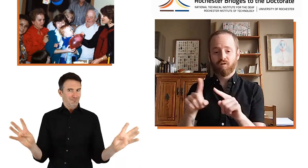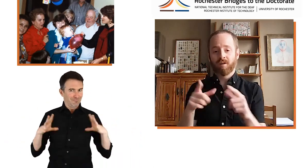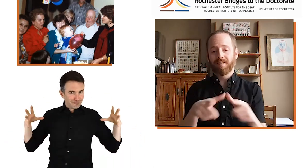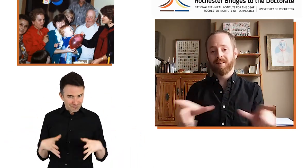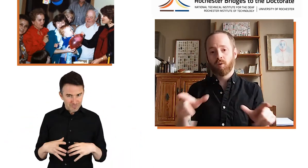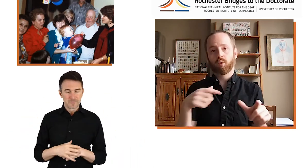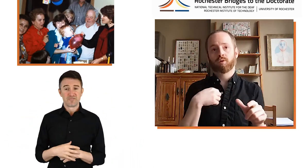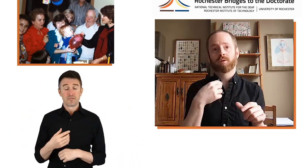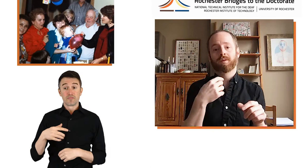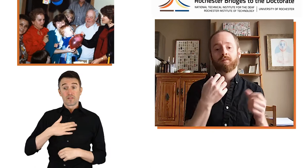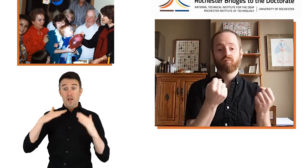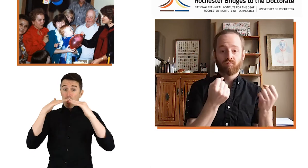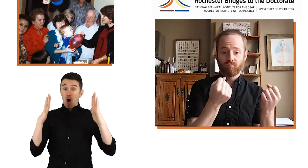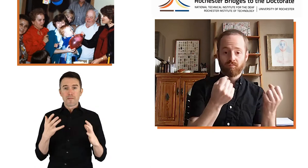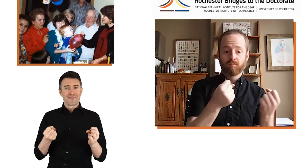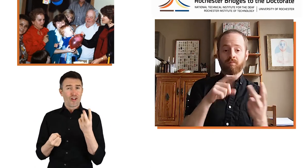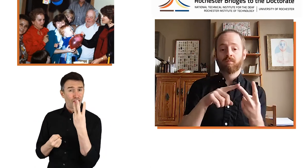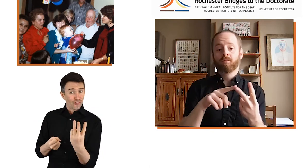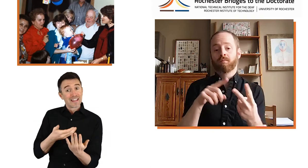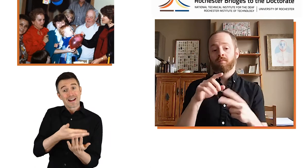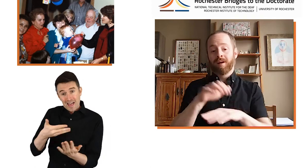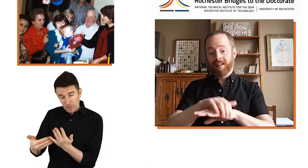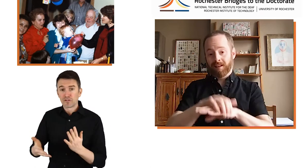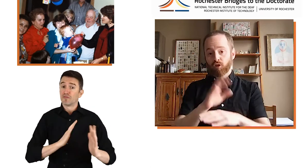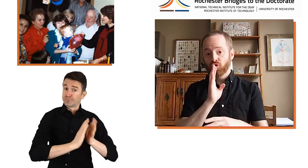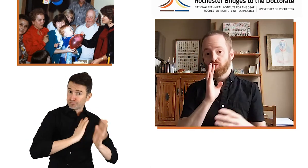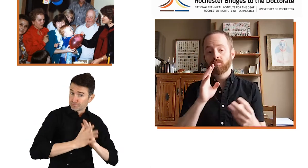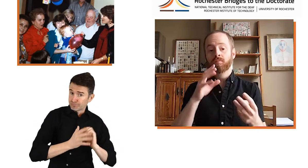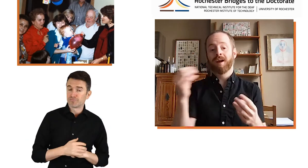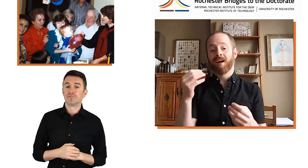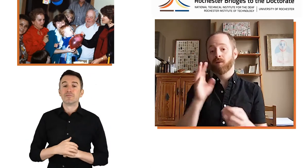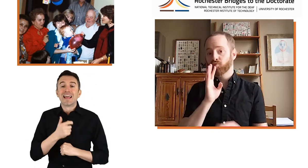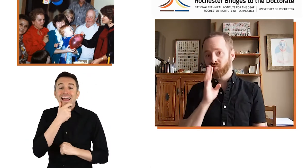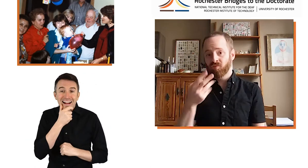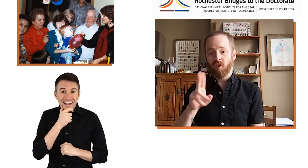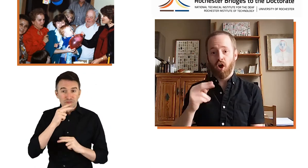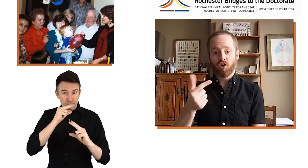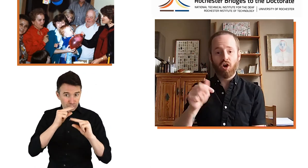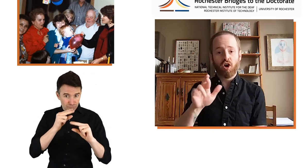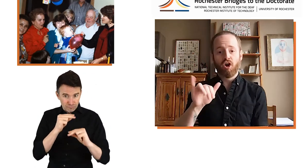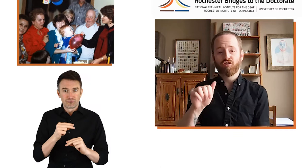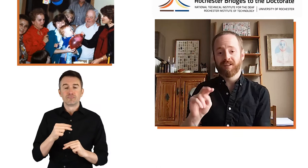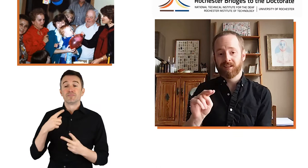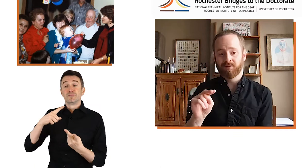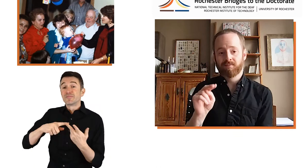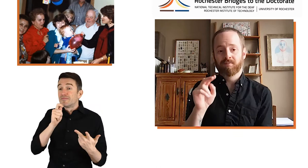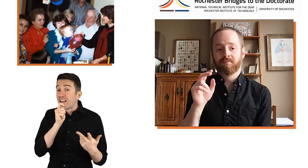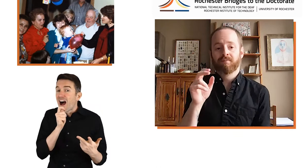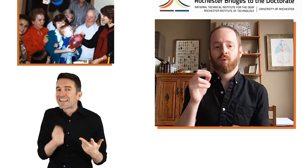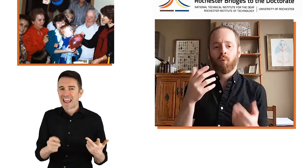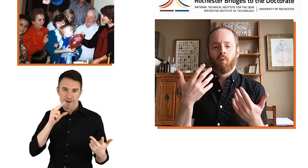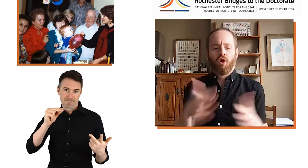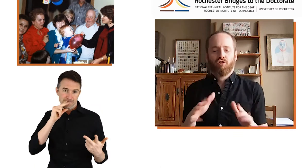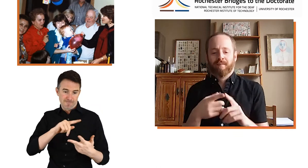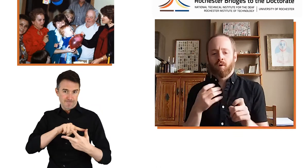is one example. And there are three different languages. One is spoken English, one is sign language, and one is spoken Hungarian.